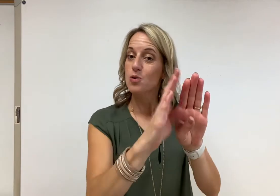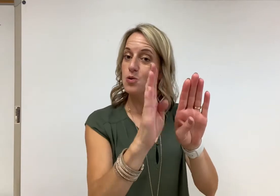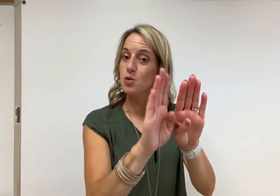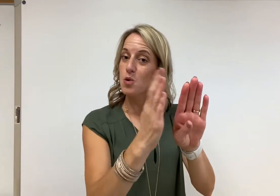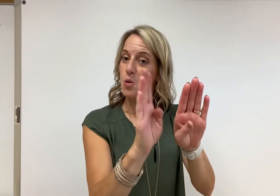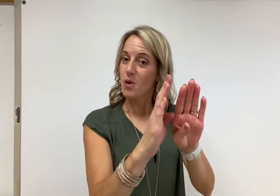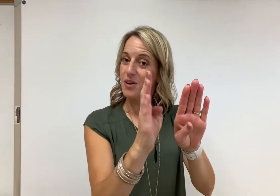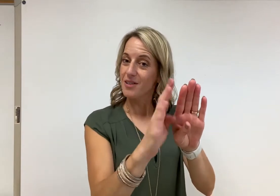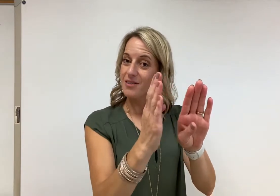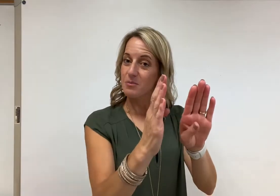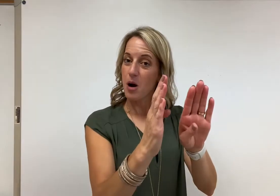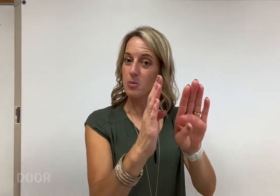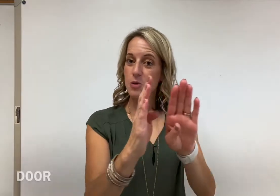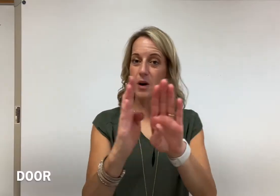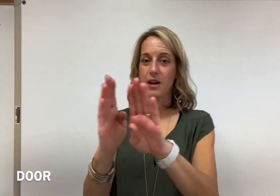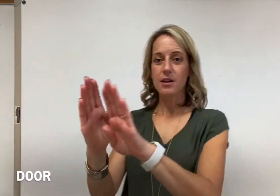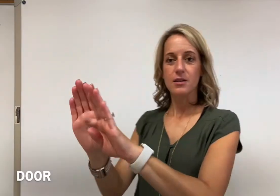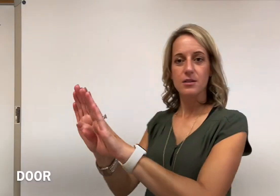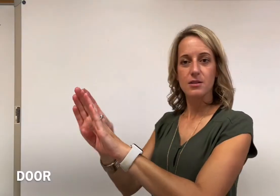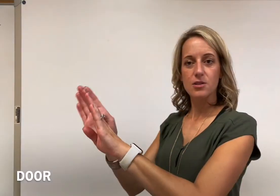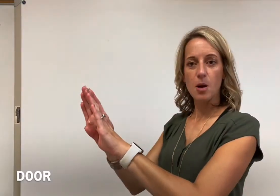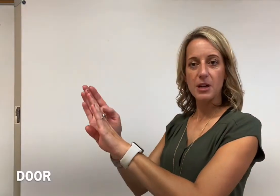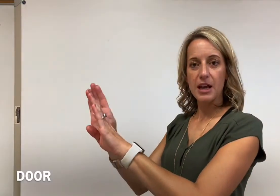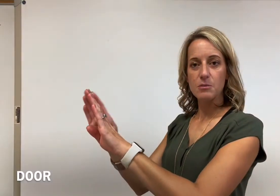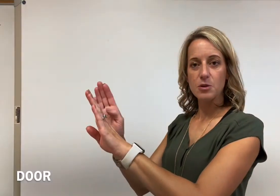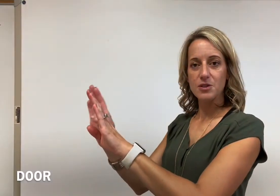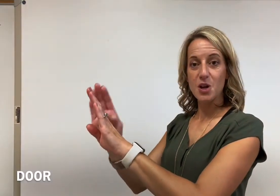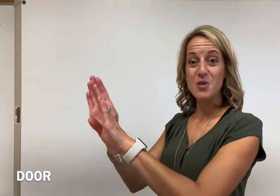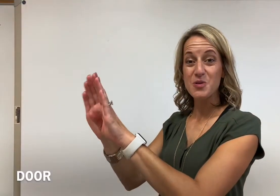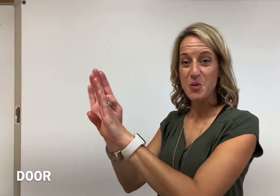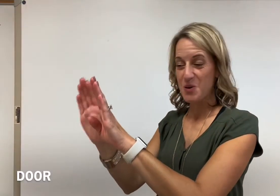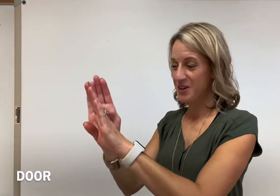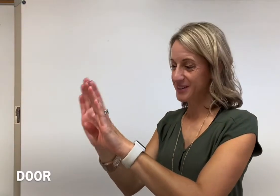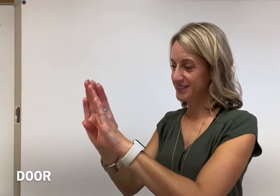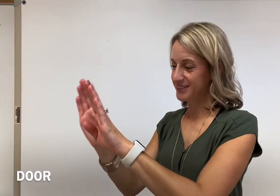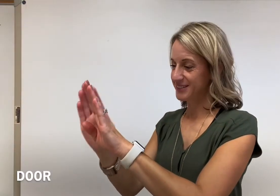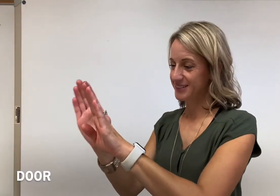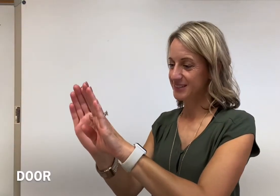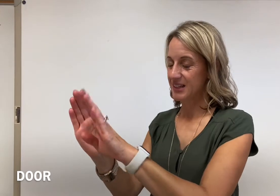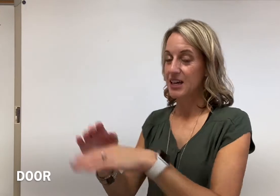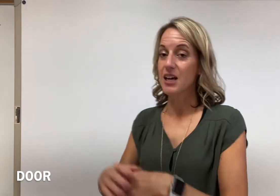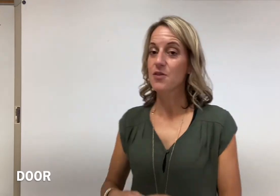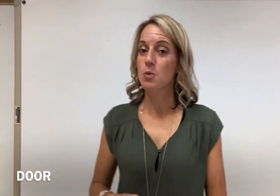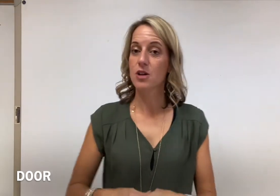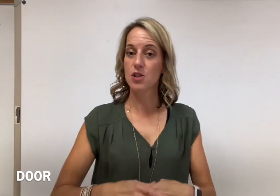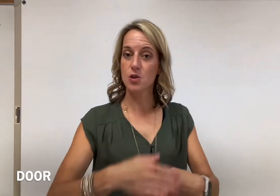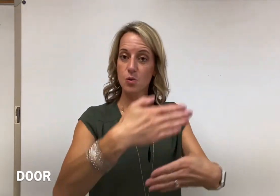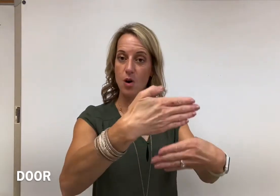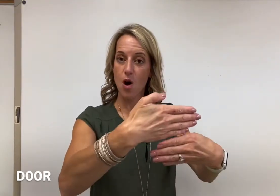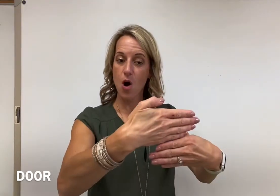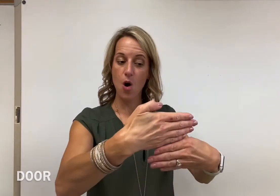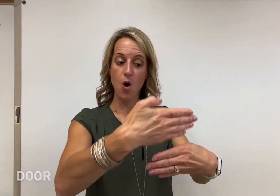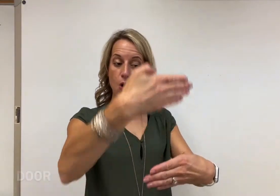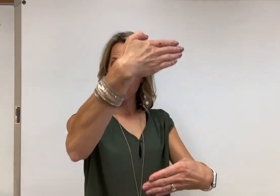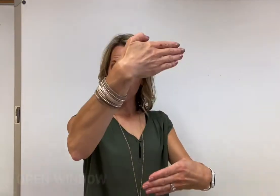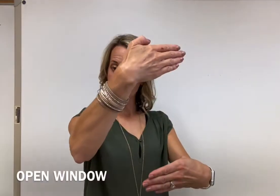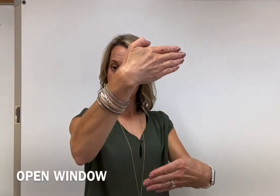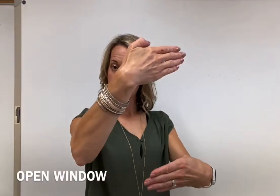Door. Palms away. Dominic hand moves. Door. If you want to open the window,